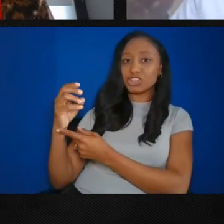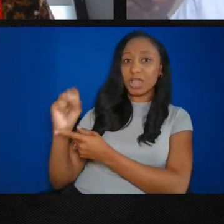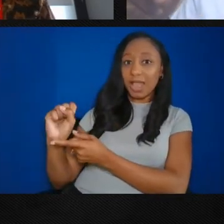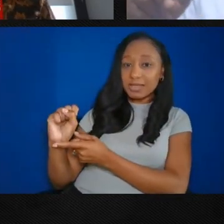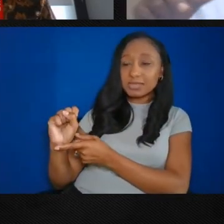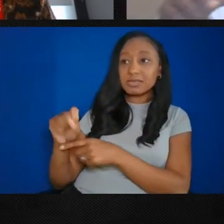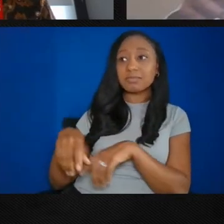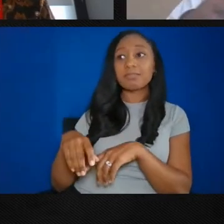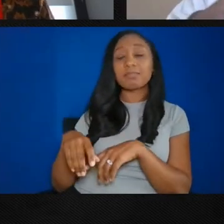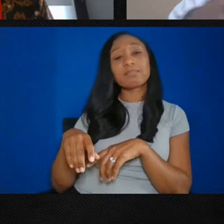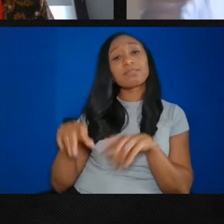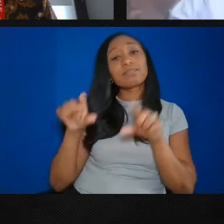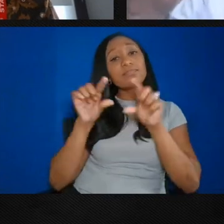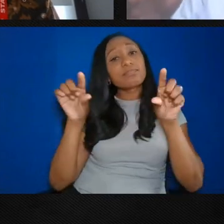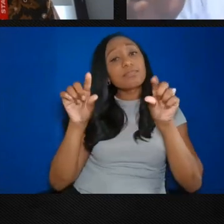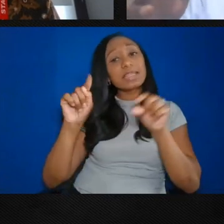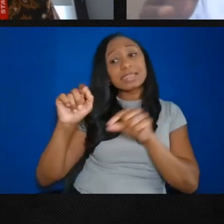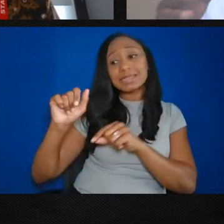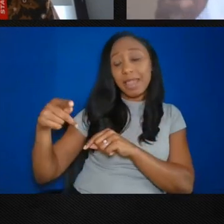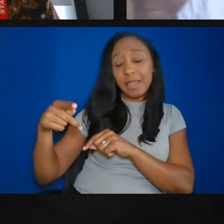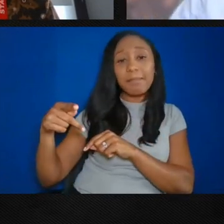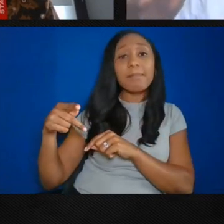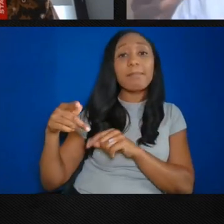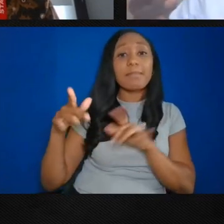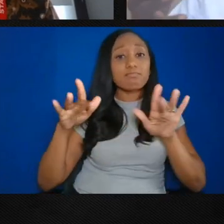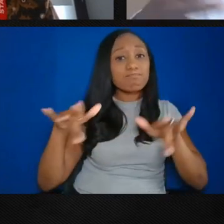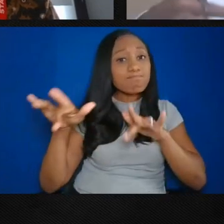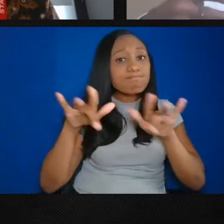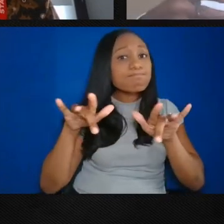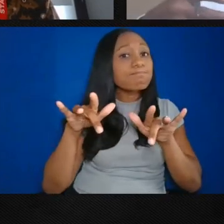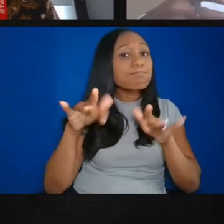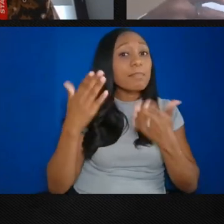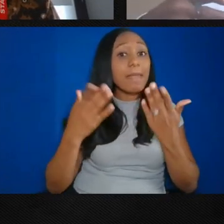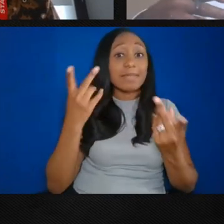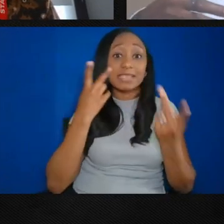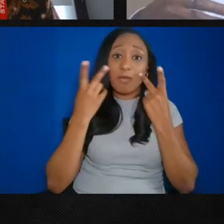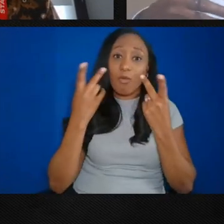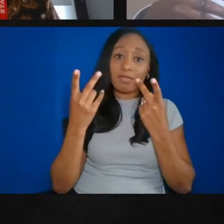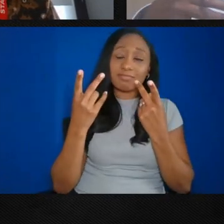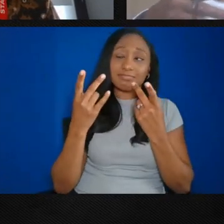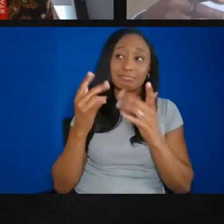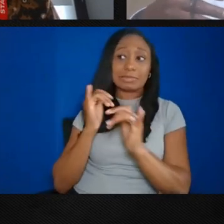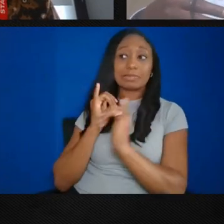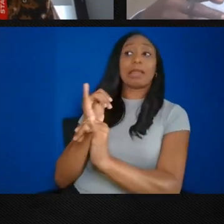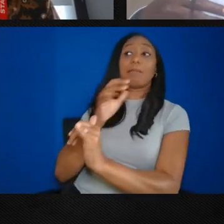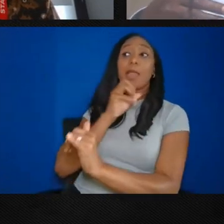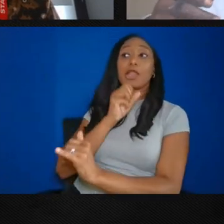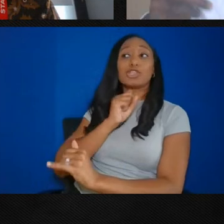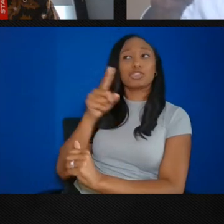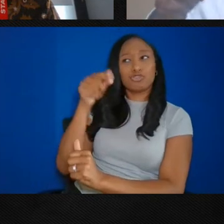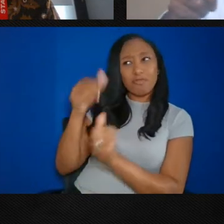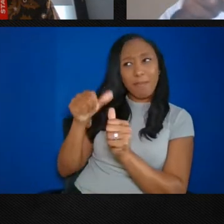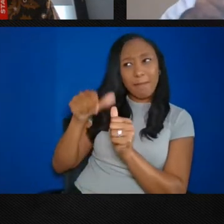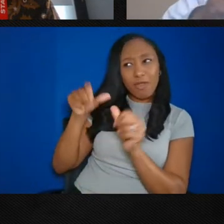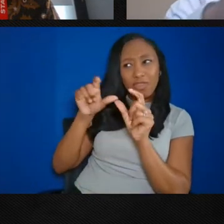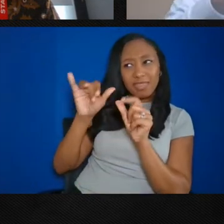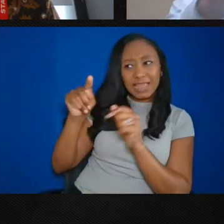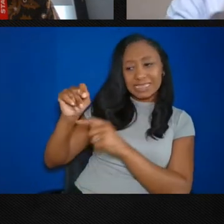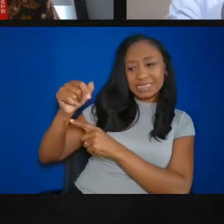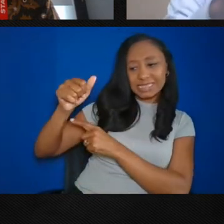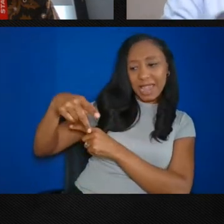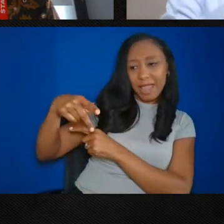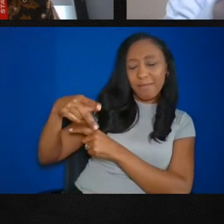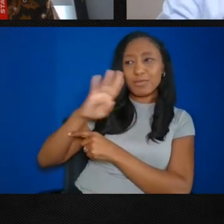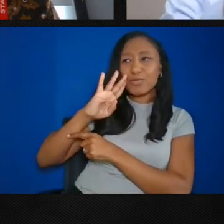tapes. It might be someone in this viewing audience that's around my age. I remember having the cassette tapes where I would stick a